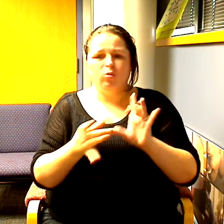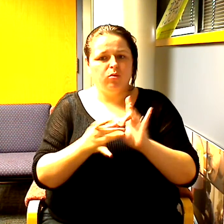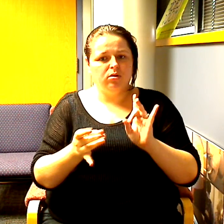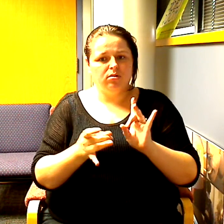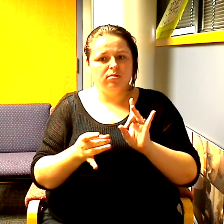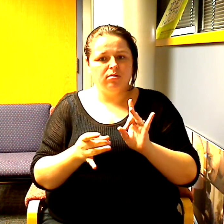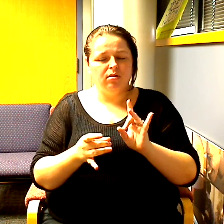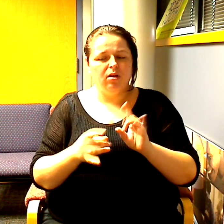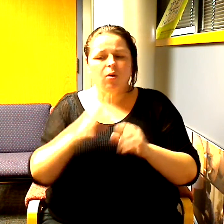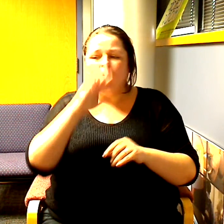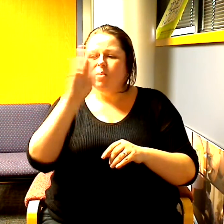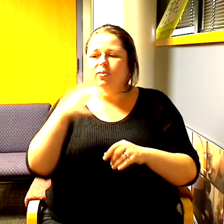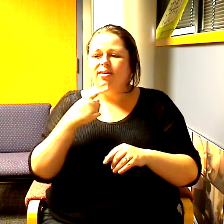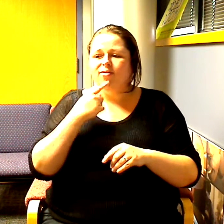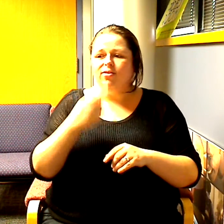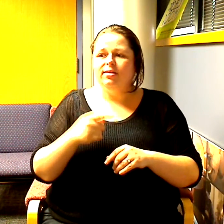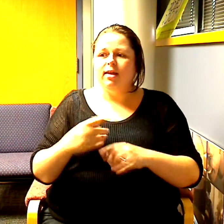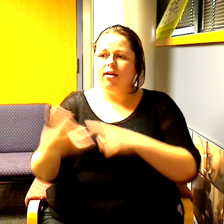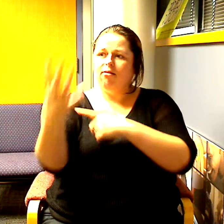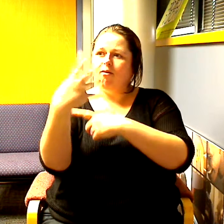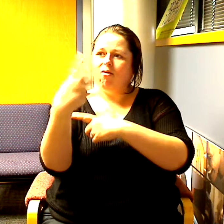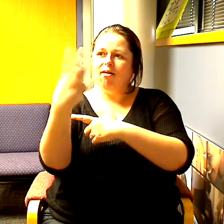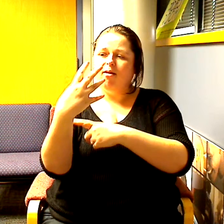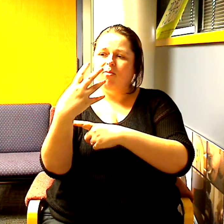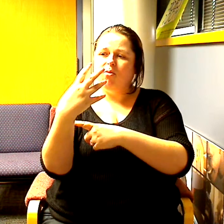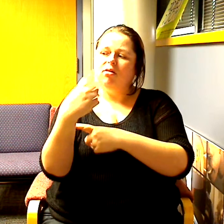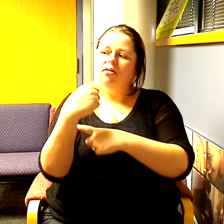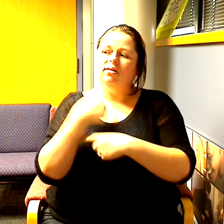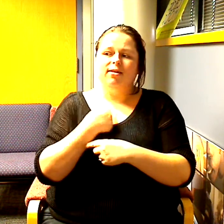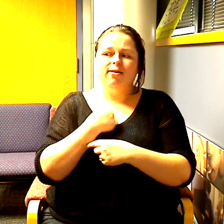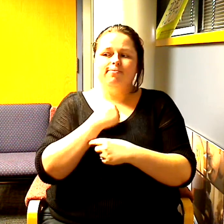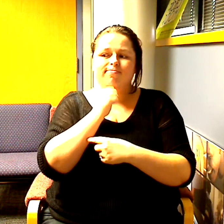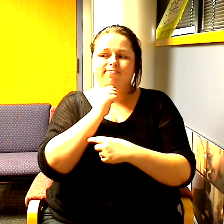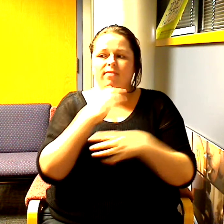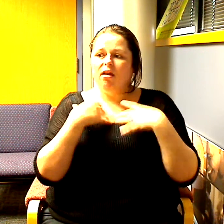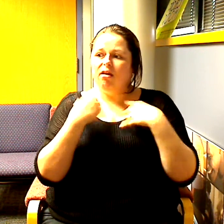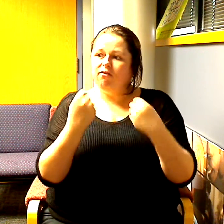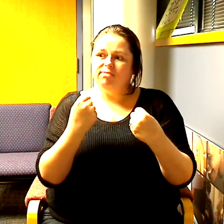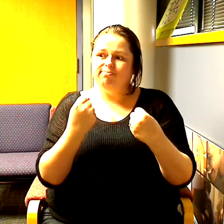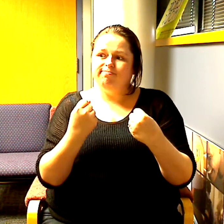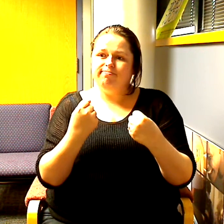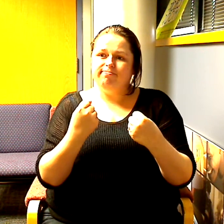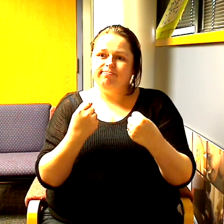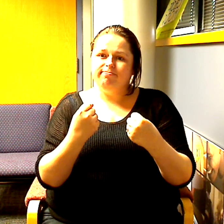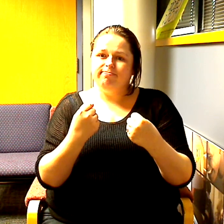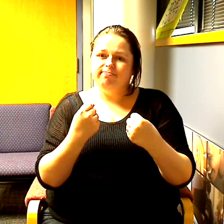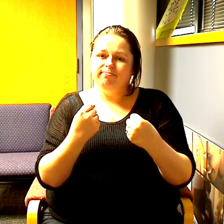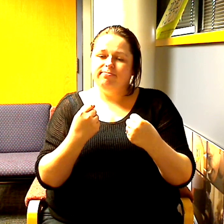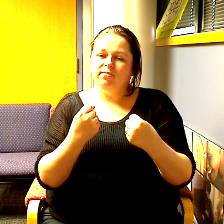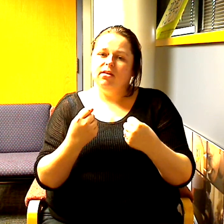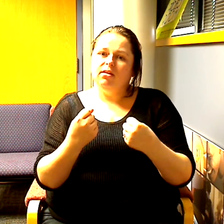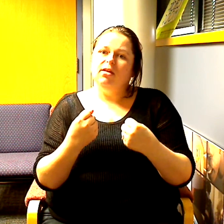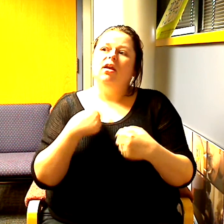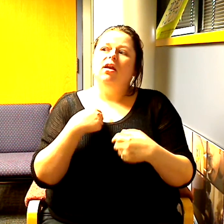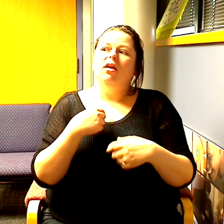camera that I have never said on camera is I am insecure and I'm insecure because I have to think about what I look like